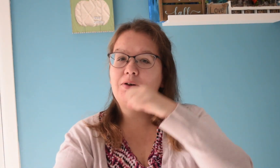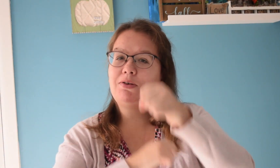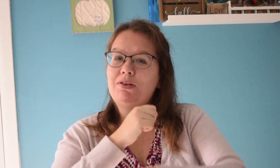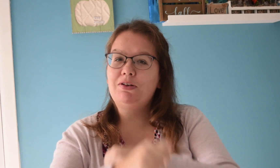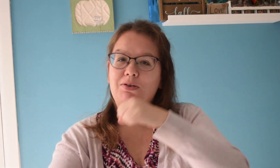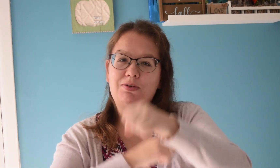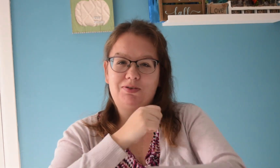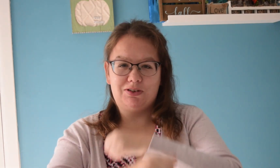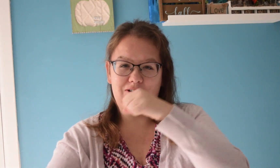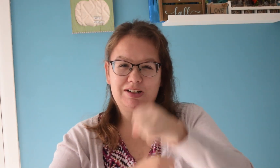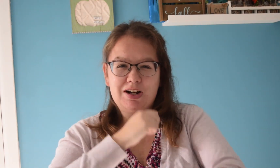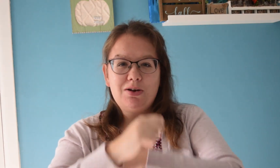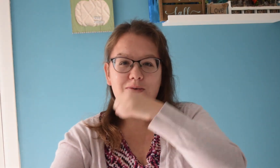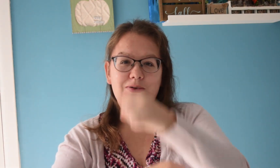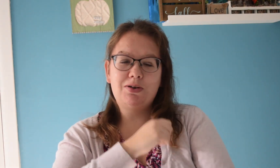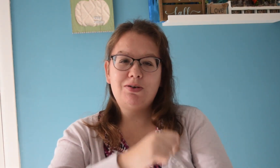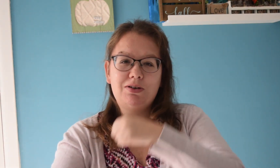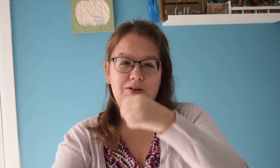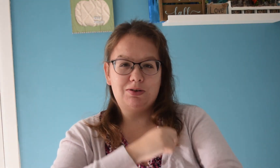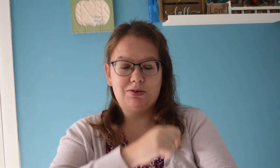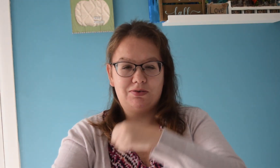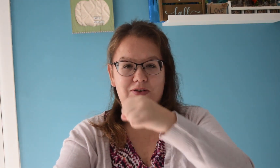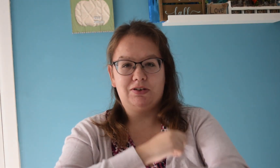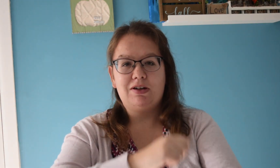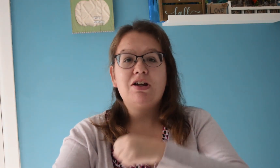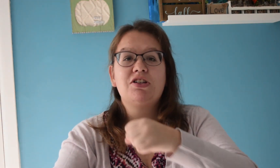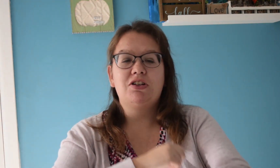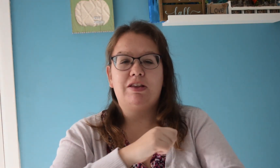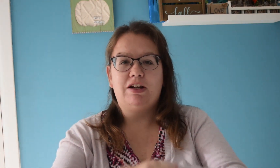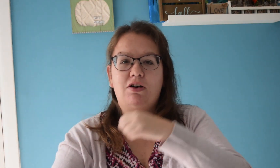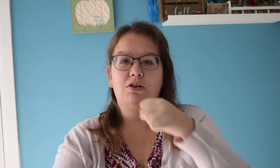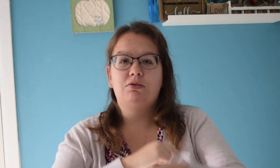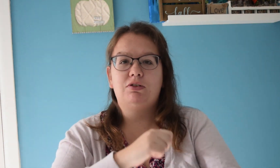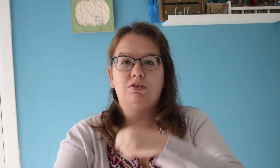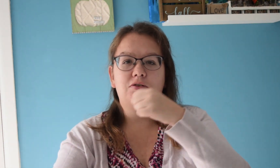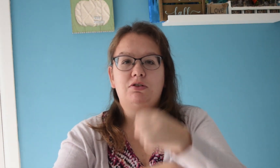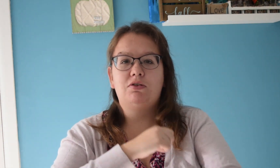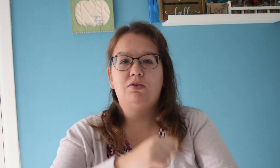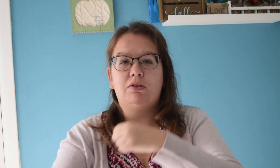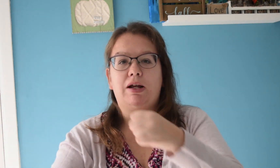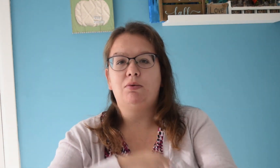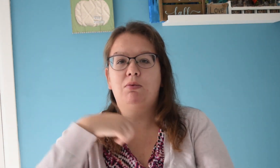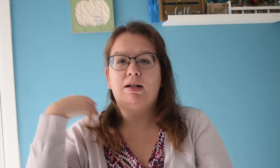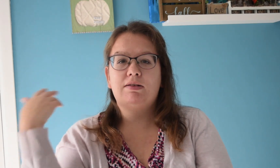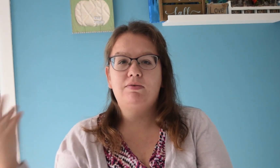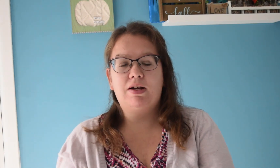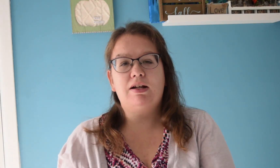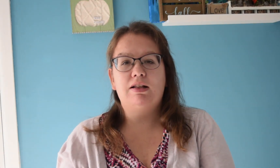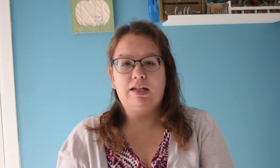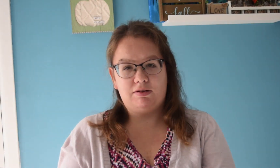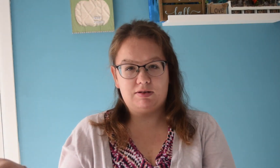roll over, roll over. So they all rolled over, and one fell out.